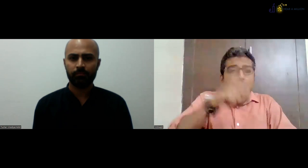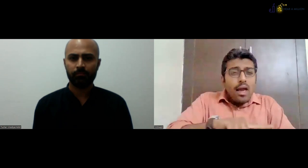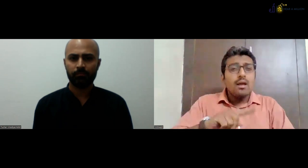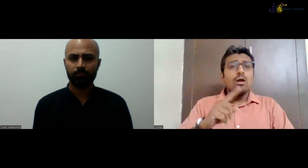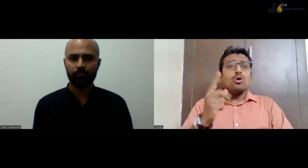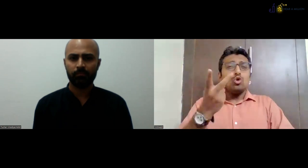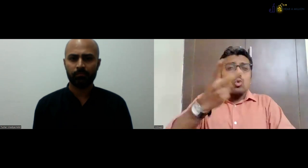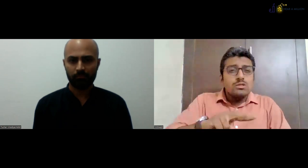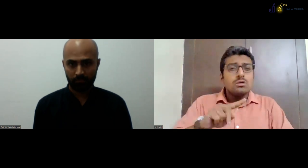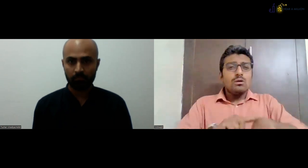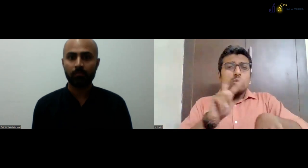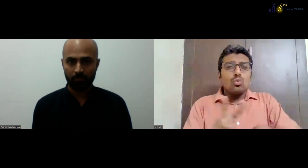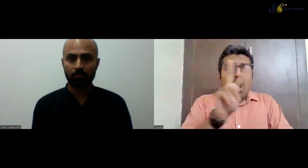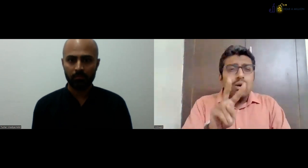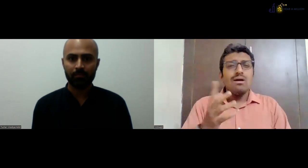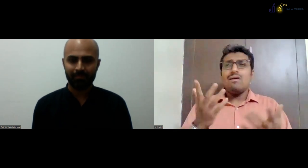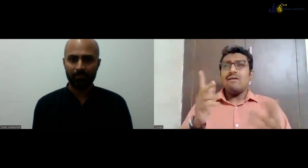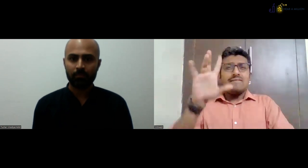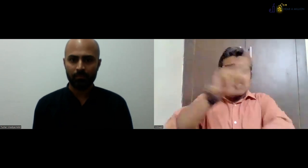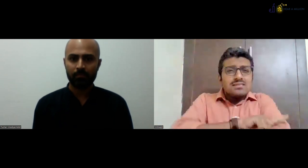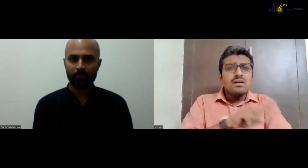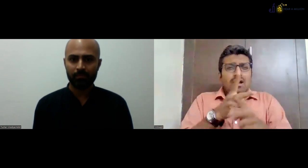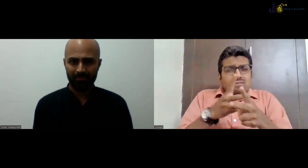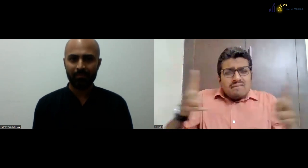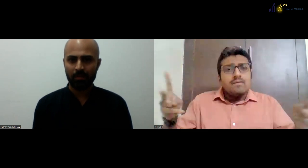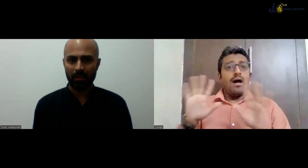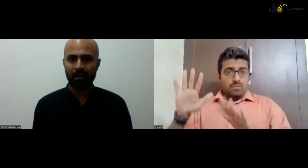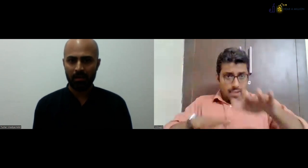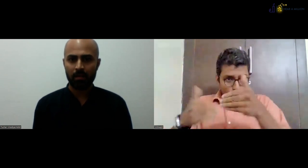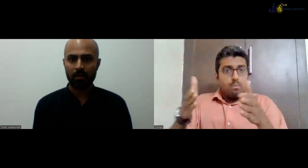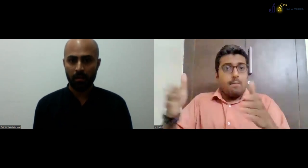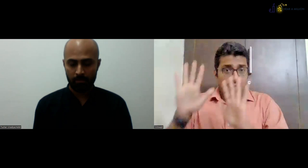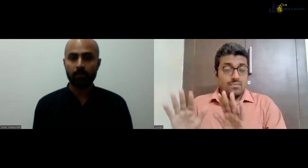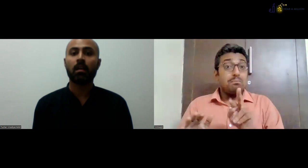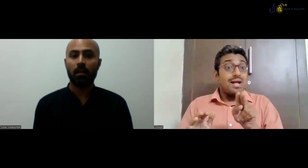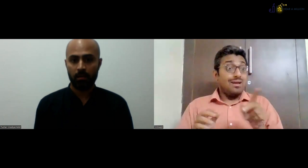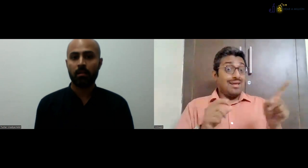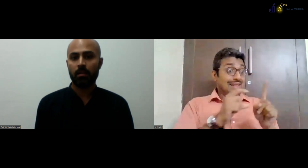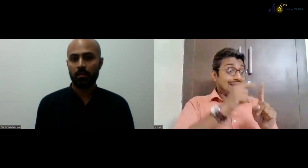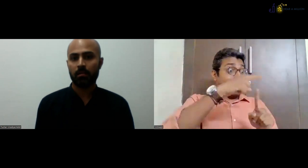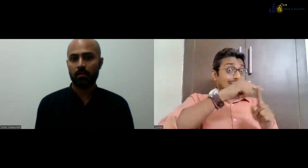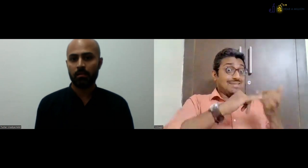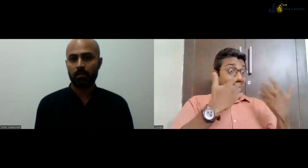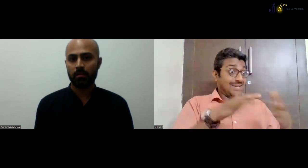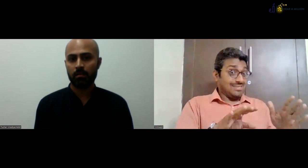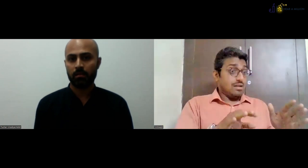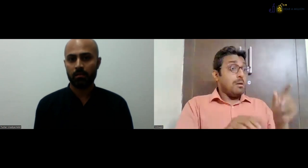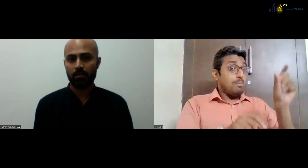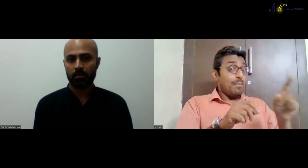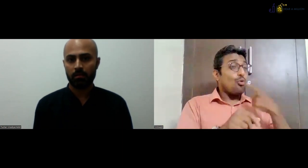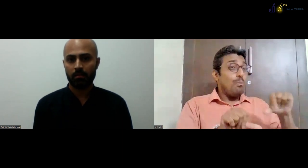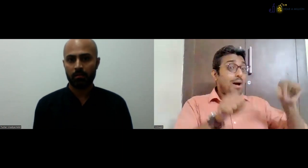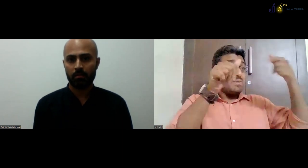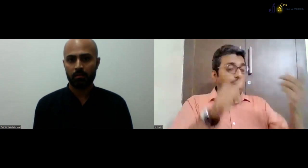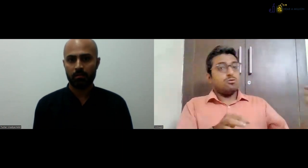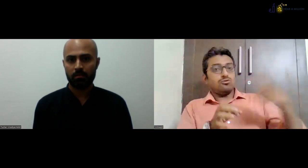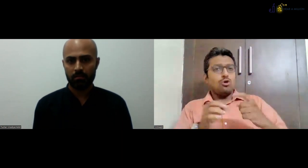be there, but we could have a, uh, short term courses as well, where we can have it for, uh, two days or 15 days, you